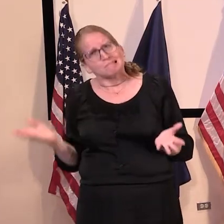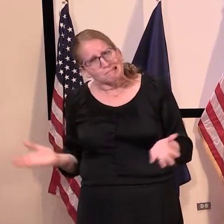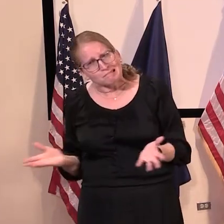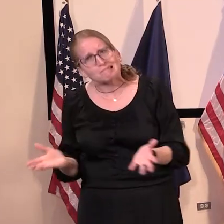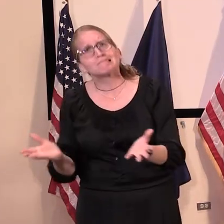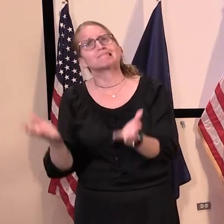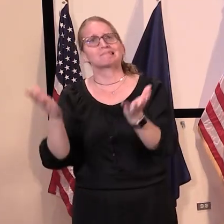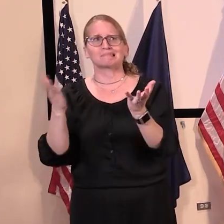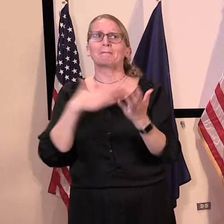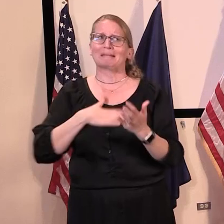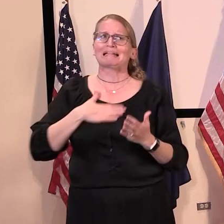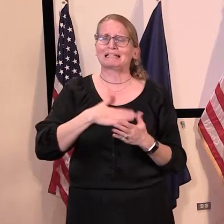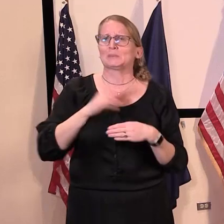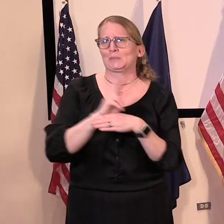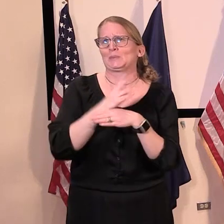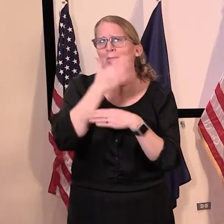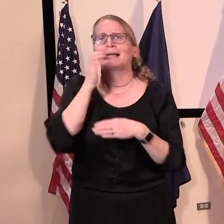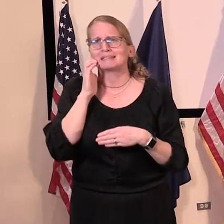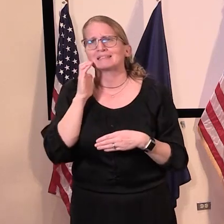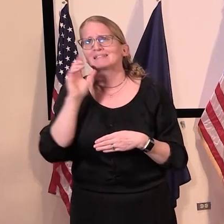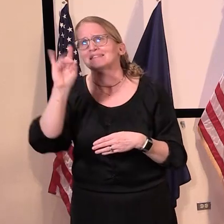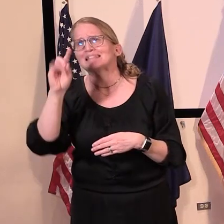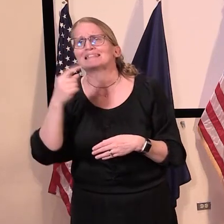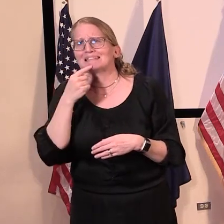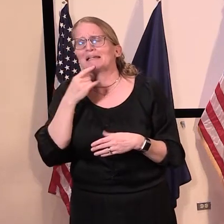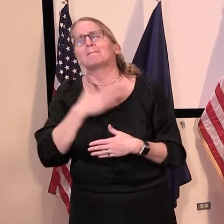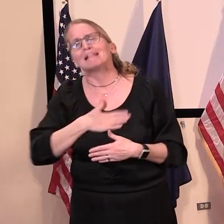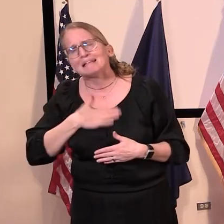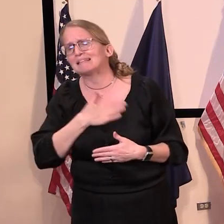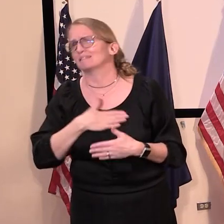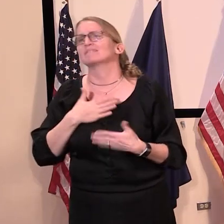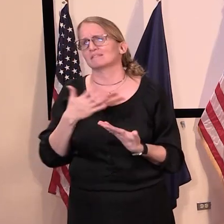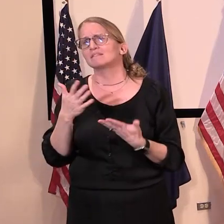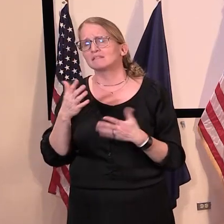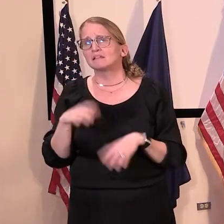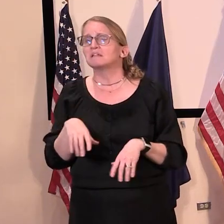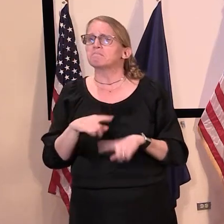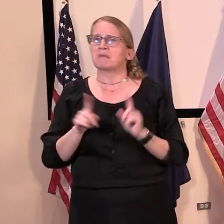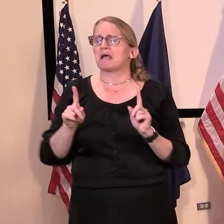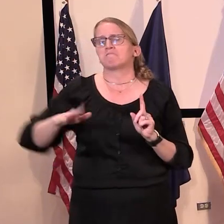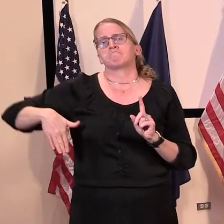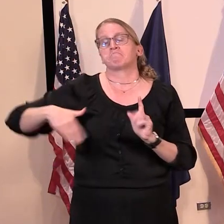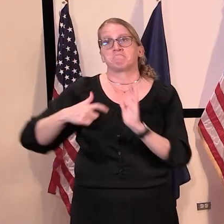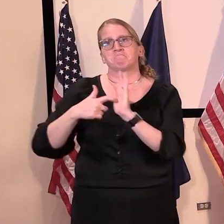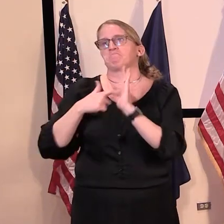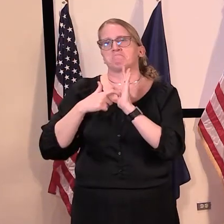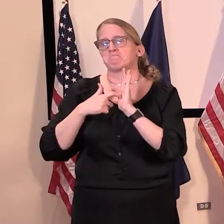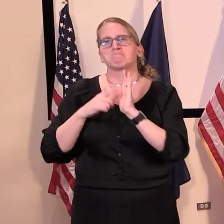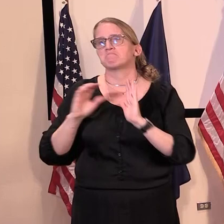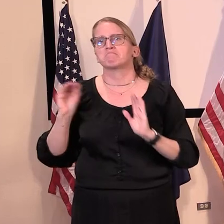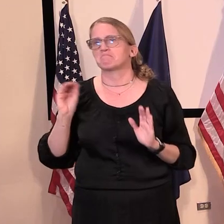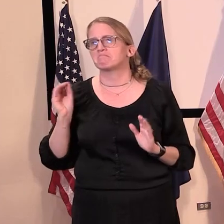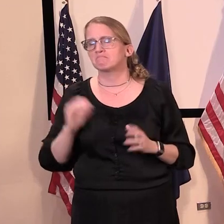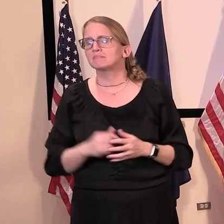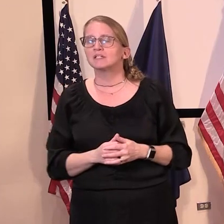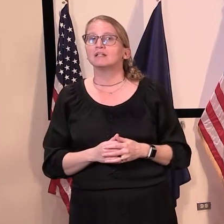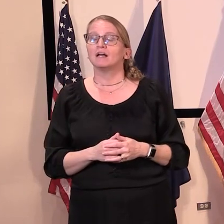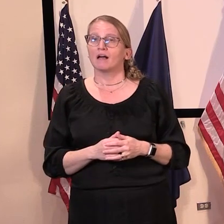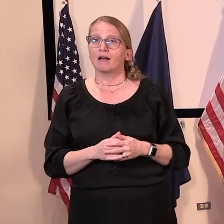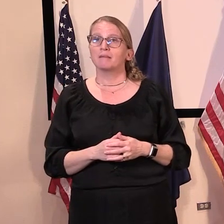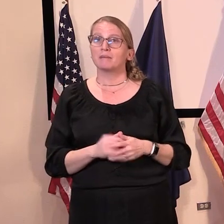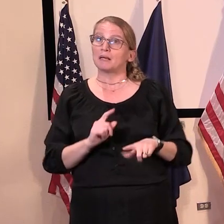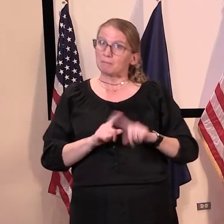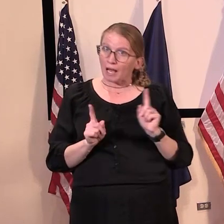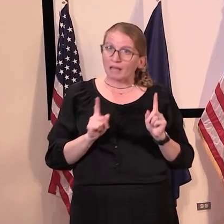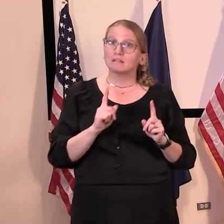requiring, uh, people mandating that people wear masks when they, uh, are in certain situations. But, uh, but again, some of the stores,